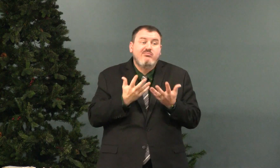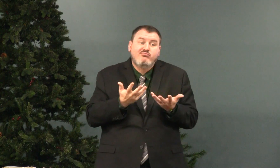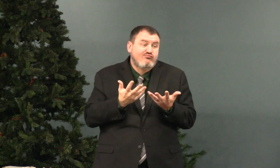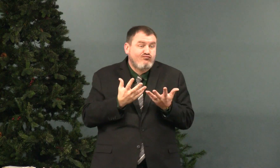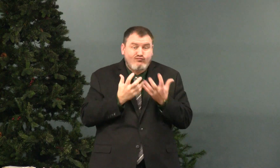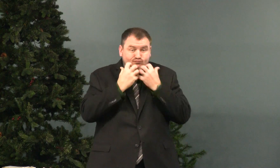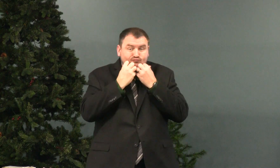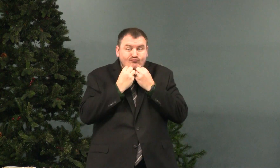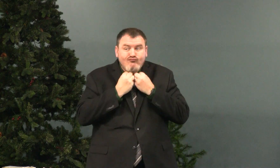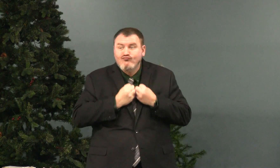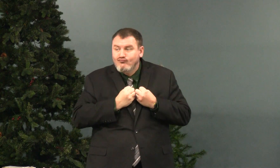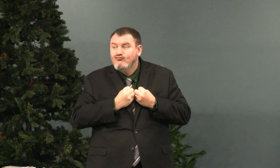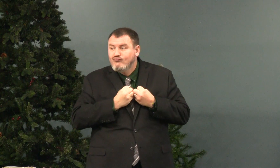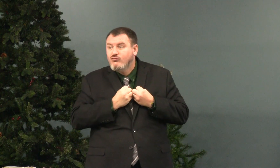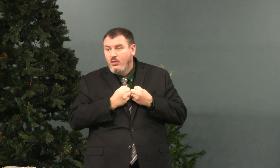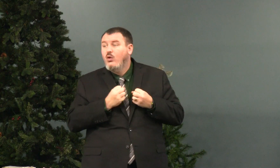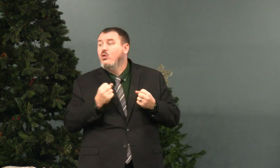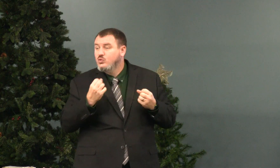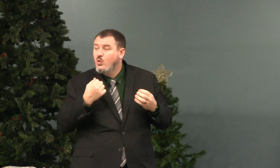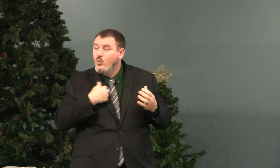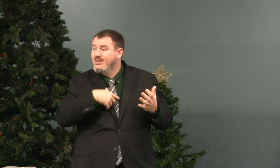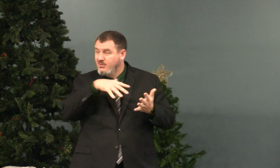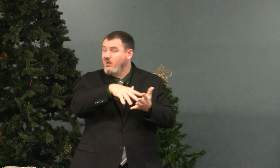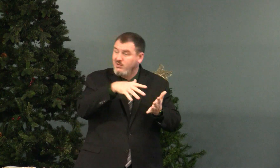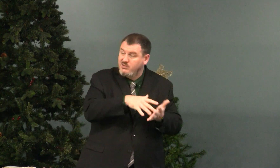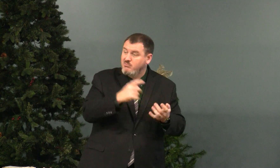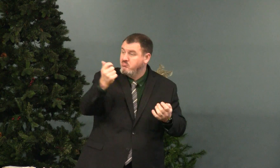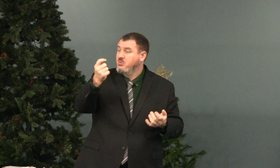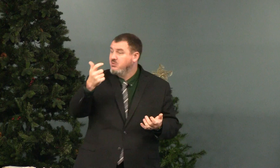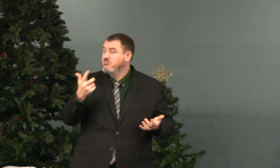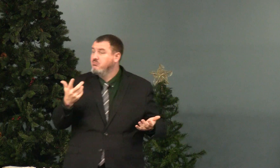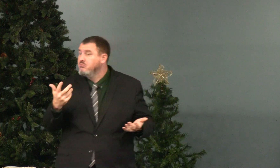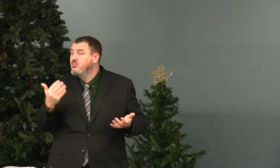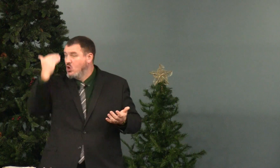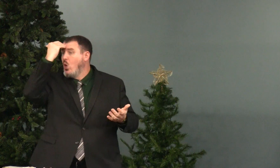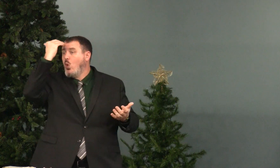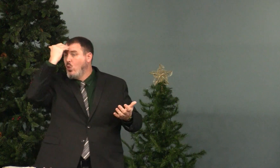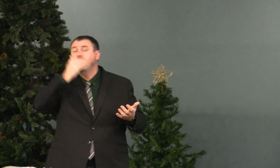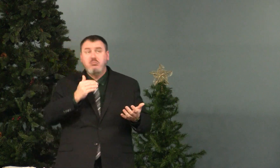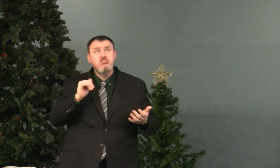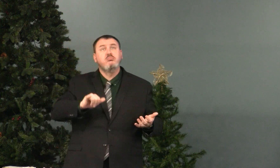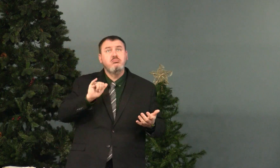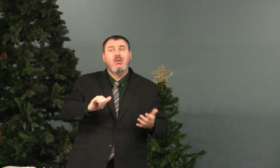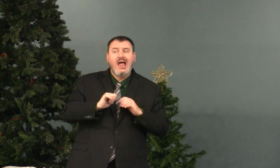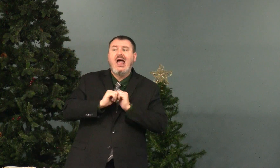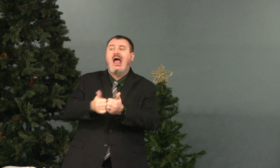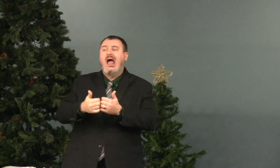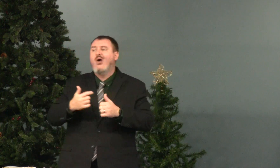what God cherishes. So we studied this a little bit.